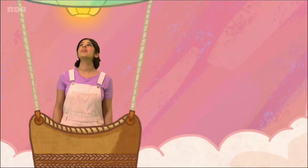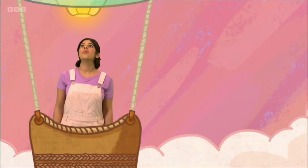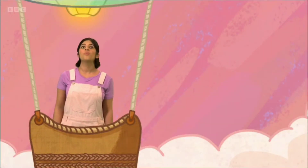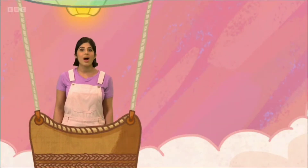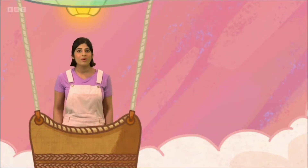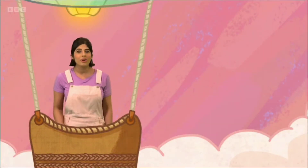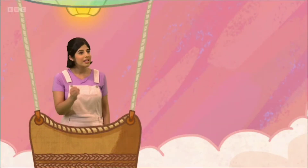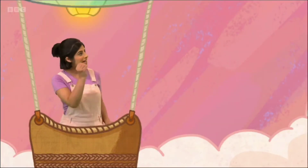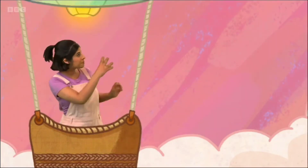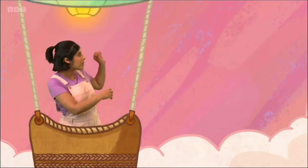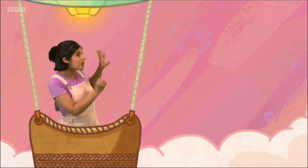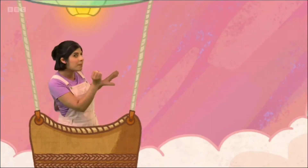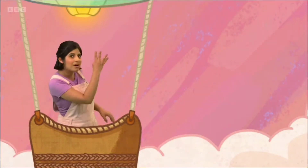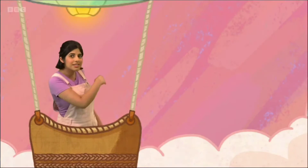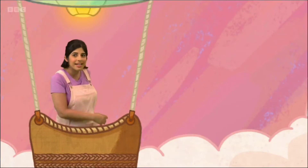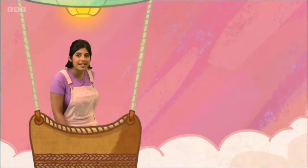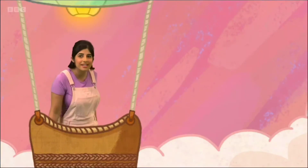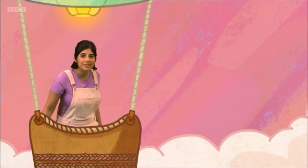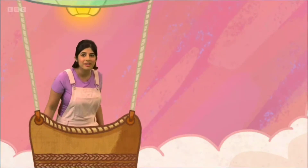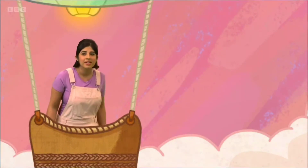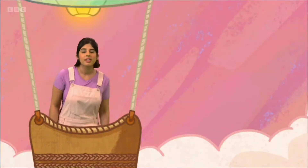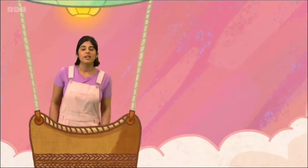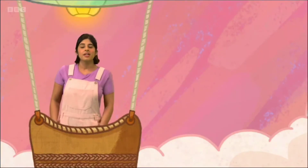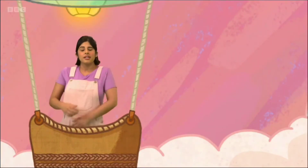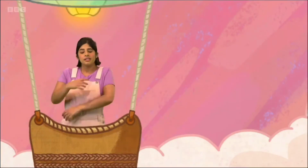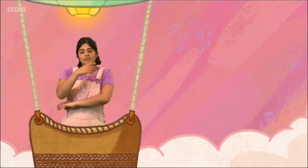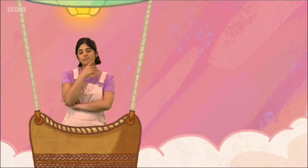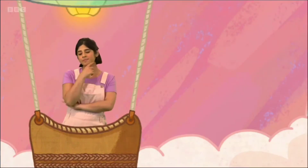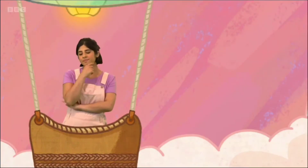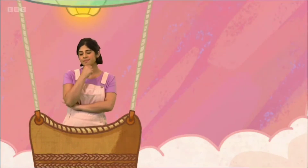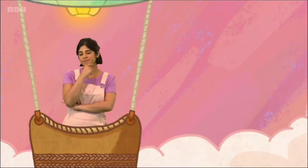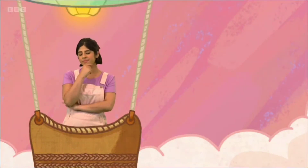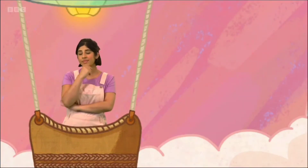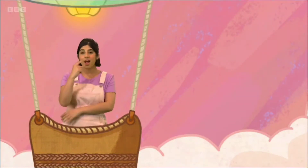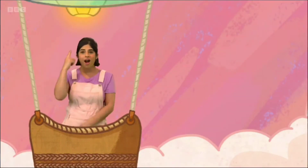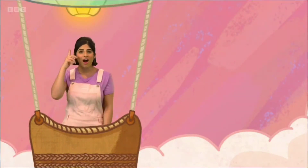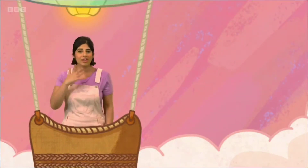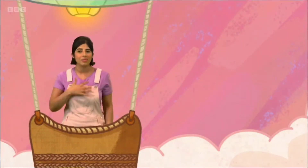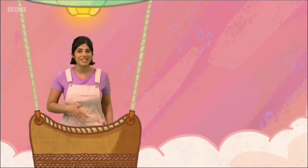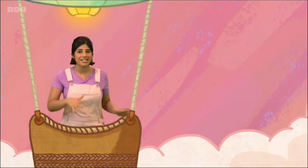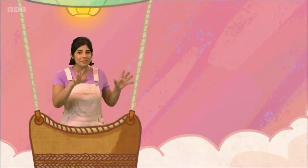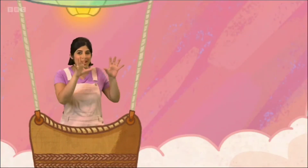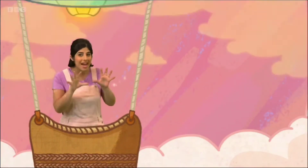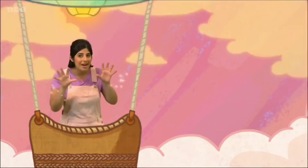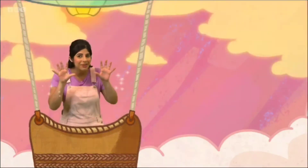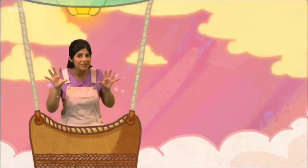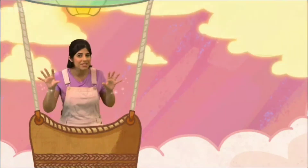Well, let's build up our scene. Hmm. I think we need some clouds.